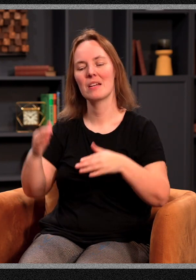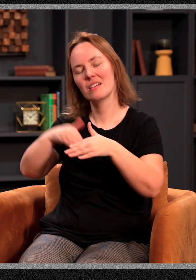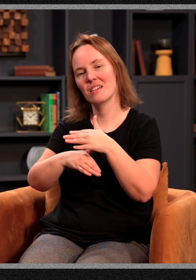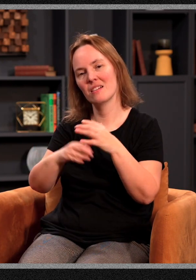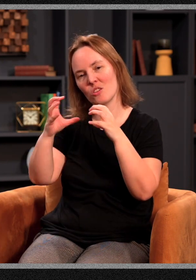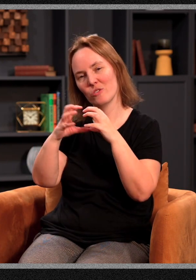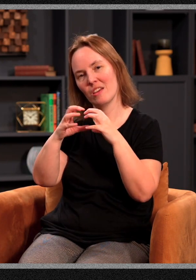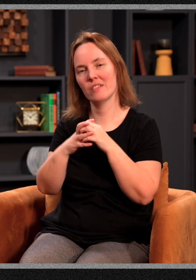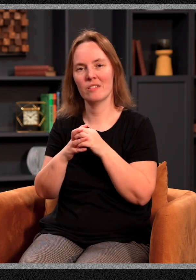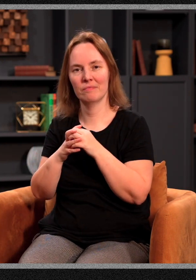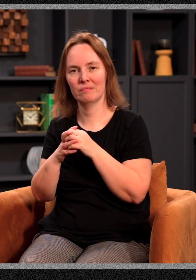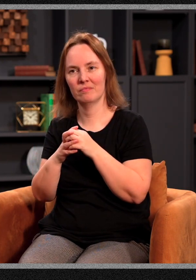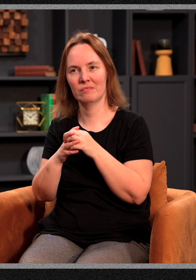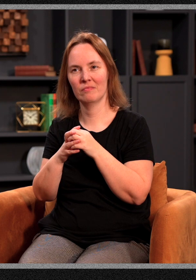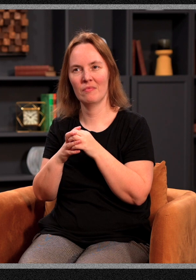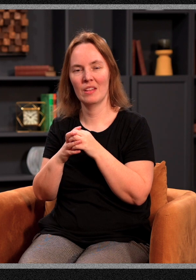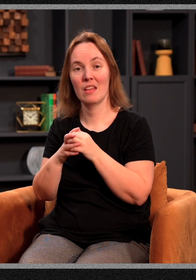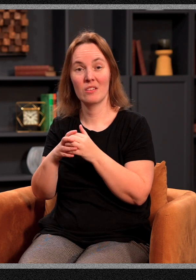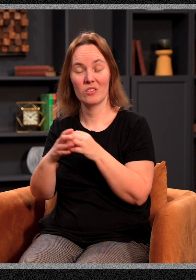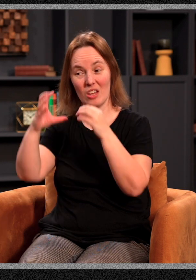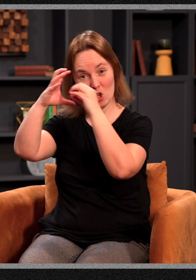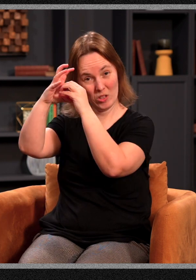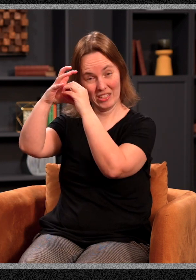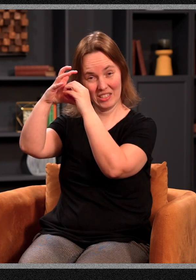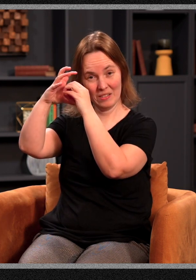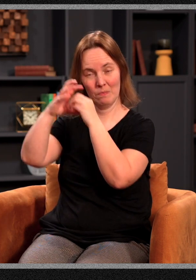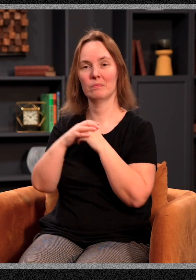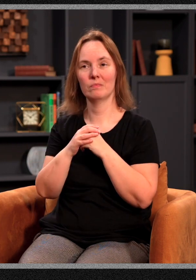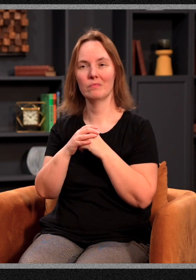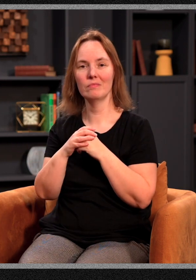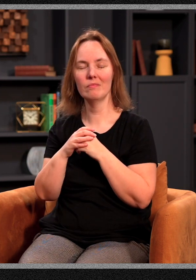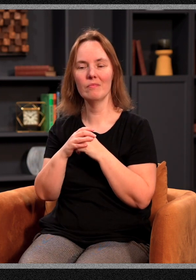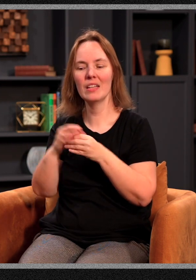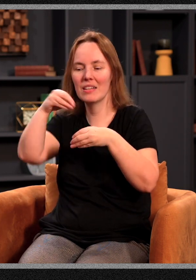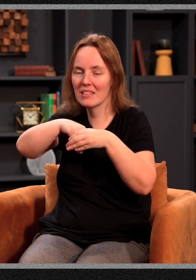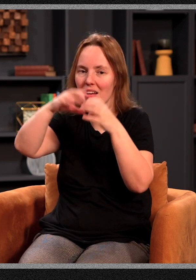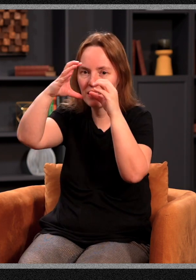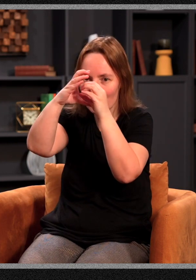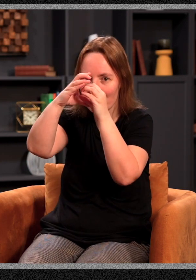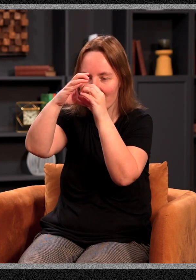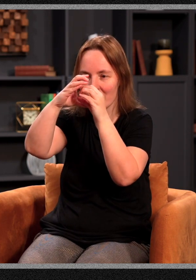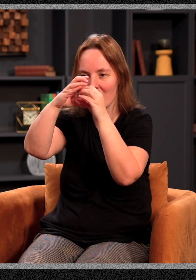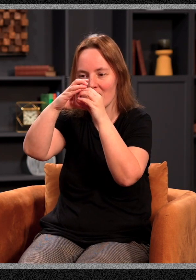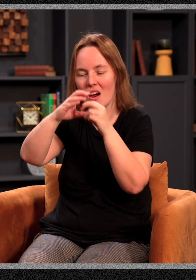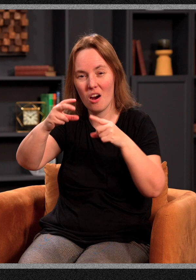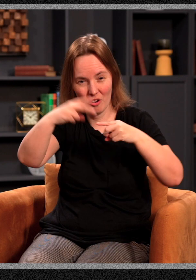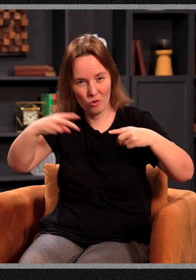those cells, there is what is called a nucleus. And inside that nucleus are our chromosomes.